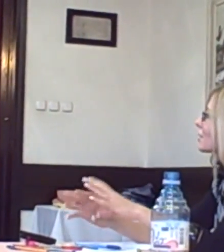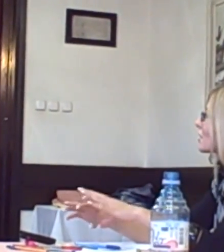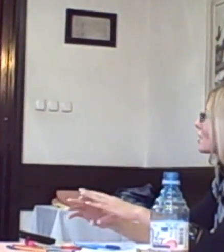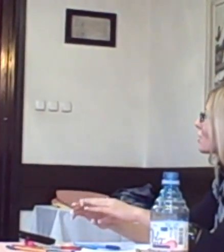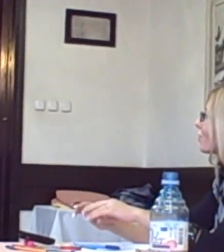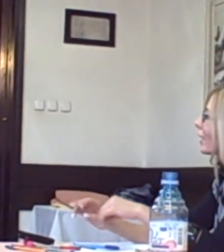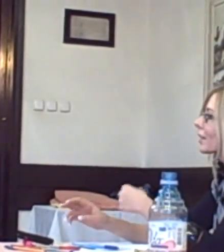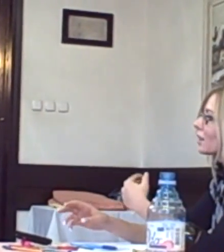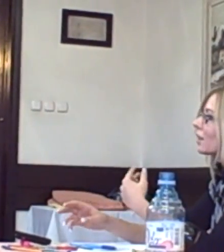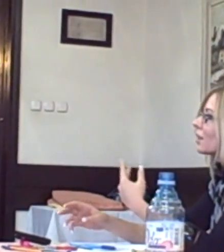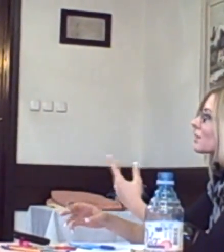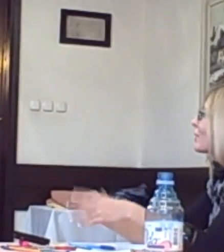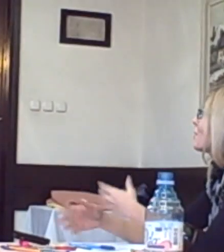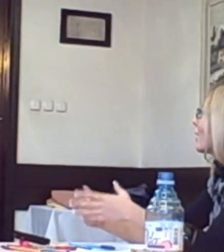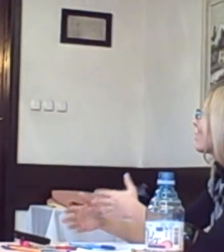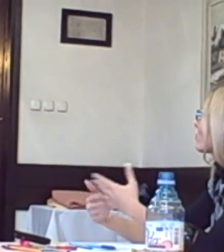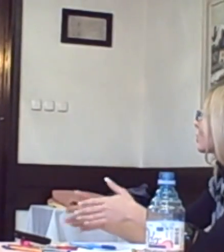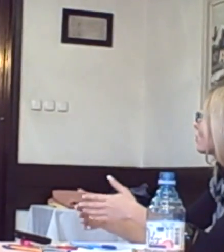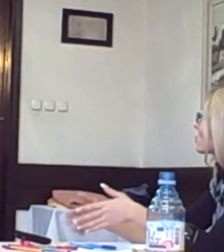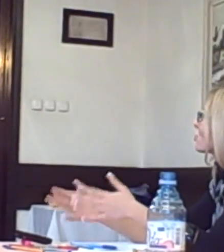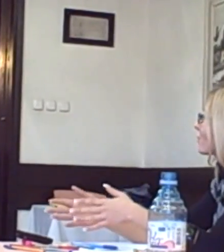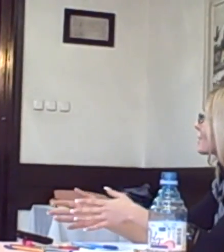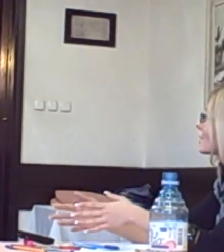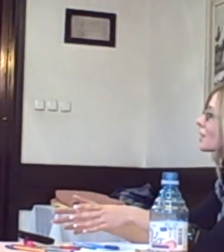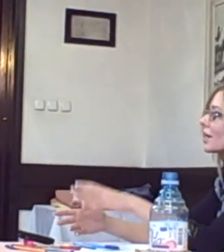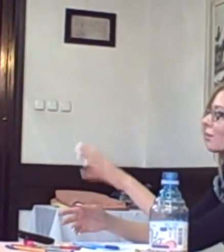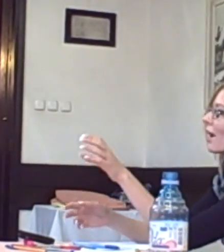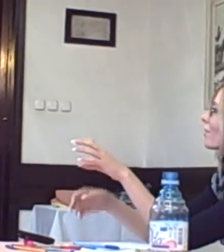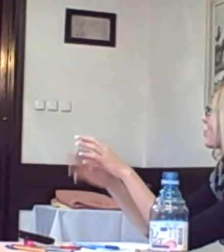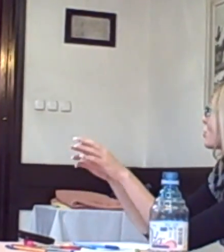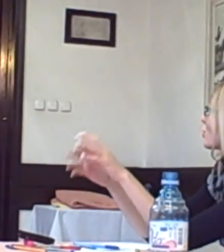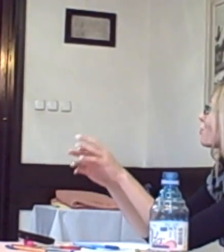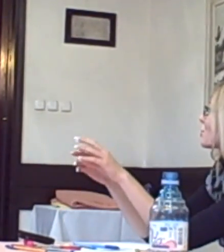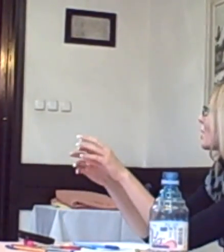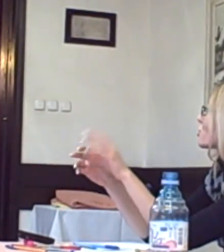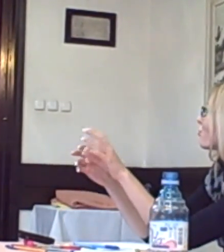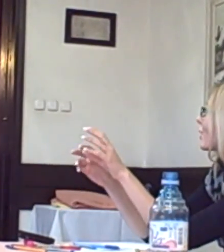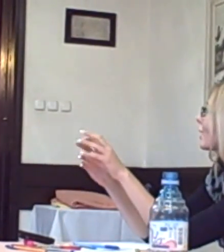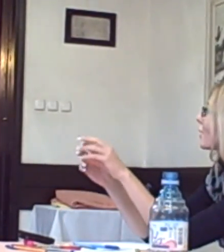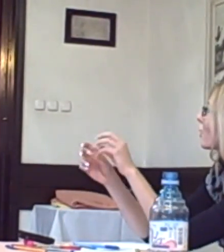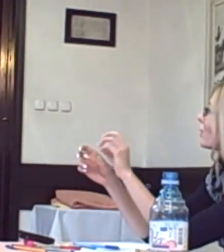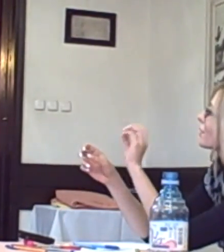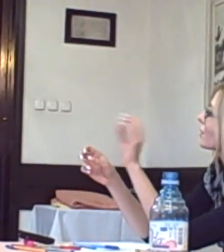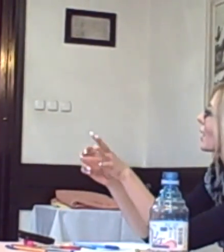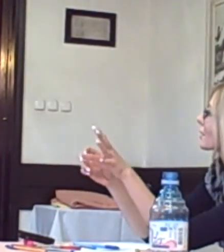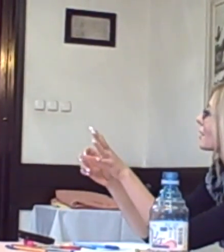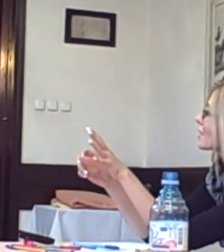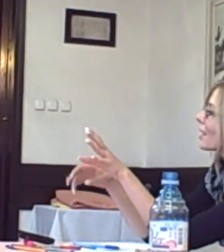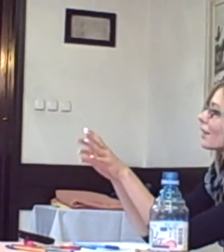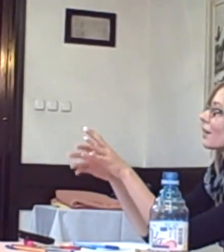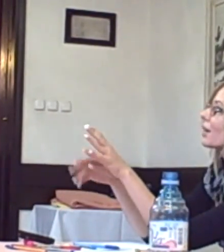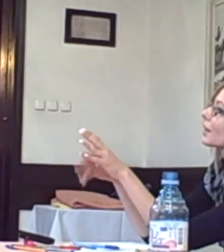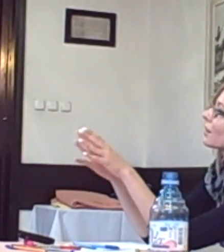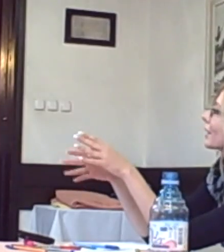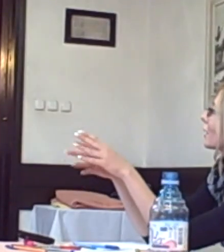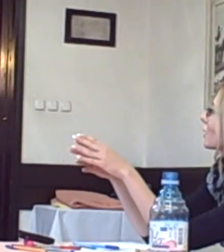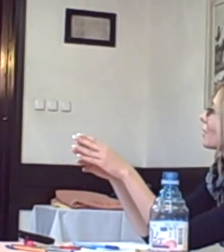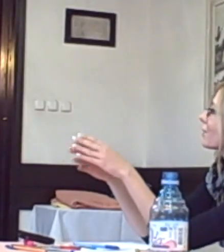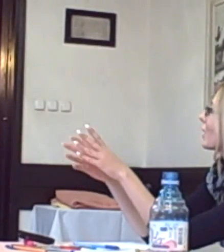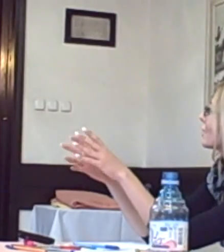consists of spending money on the user's services, we have a certain percentage of money that going to the taxes, that are, like, divided